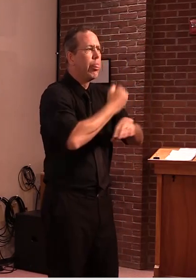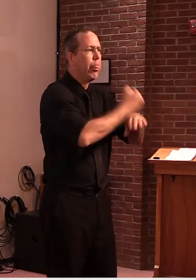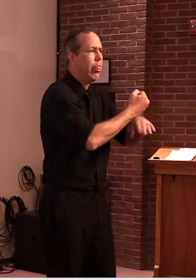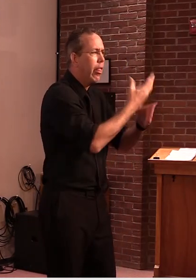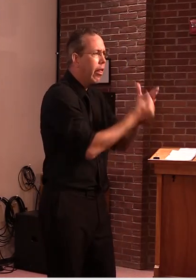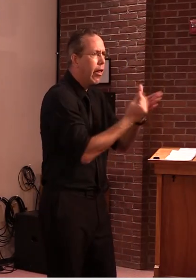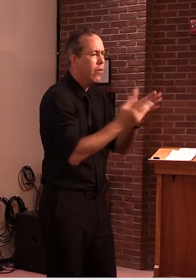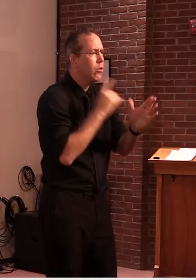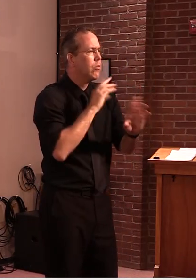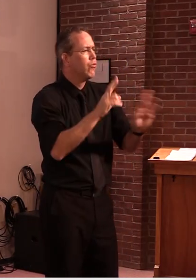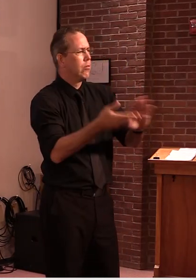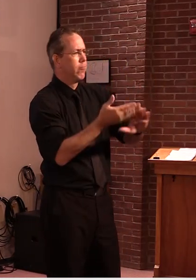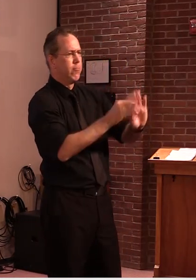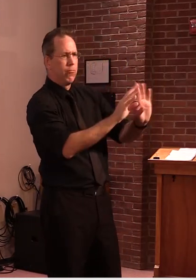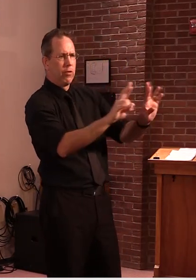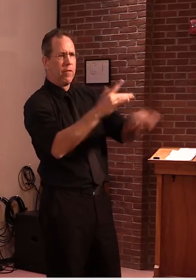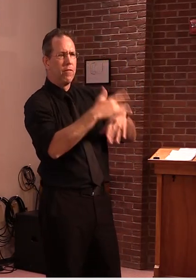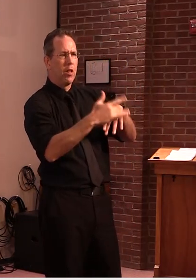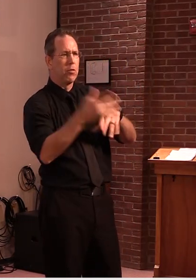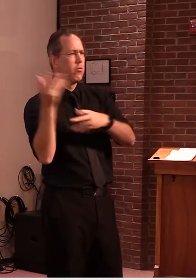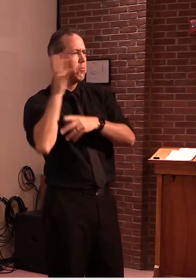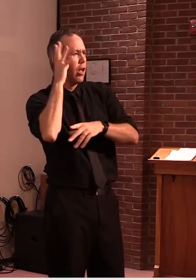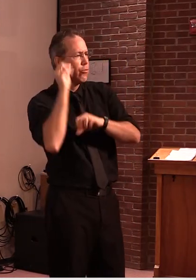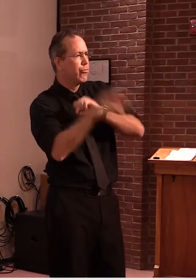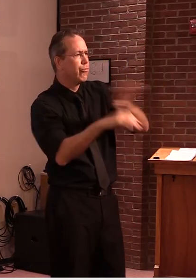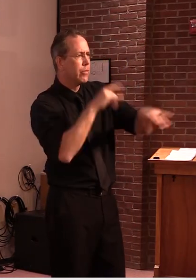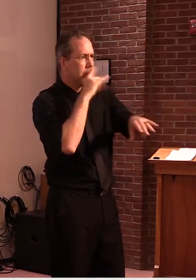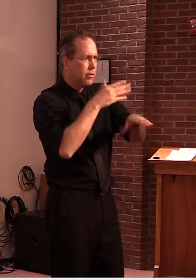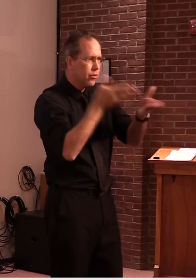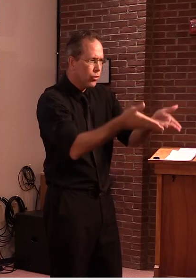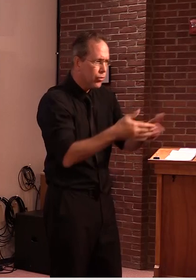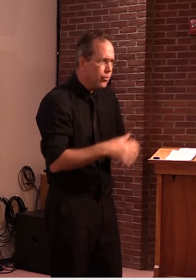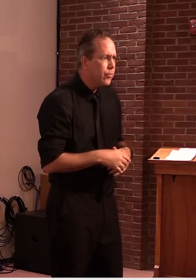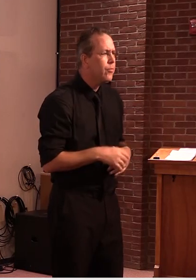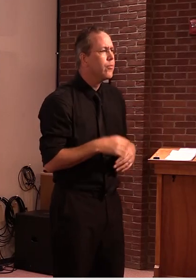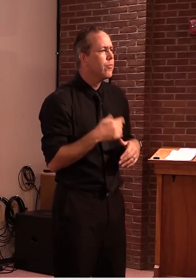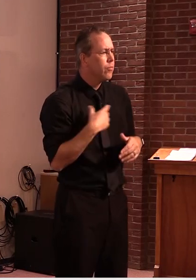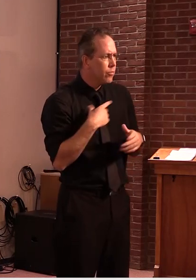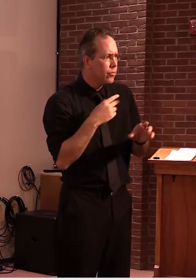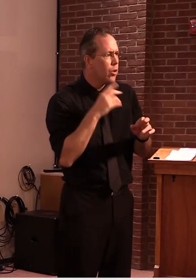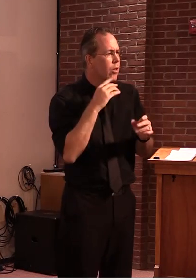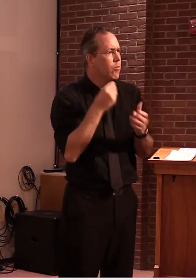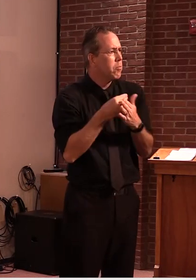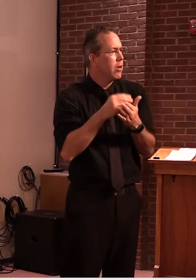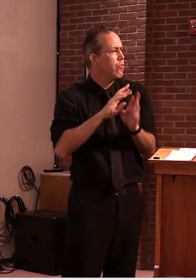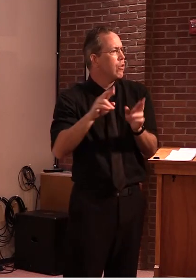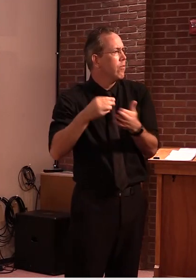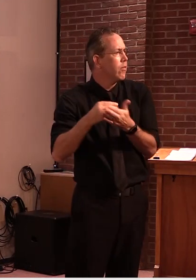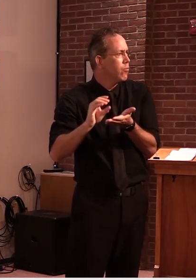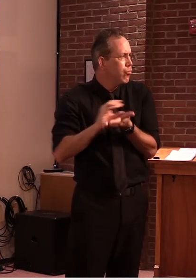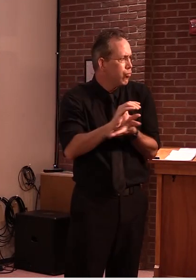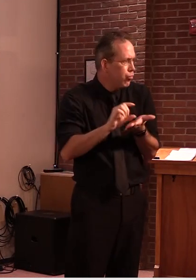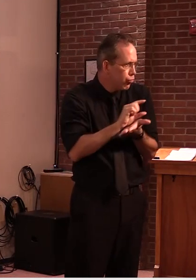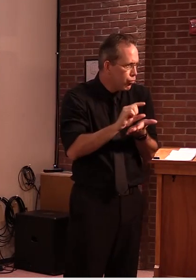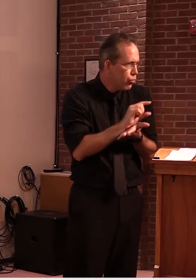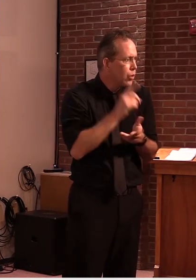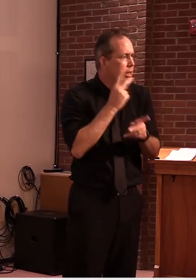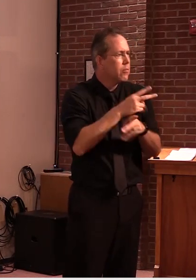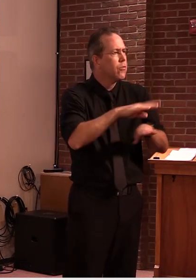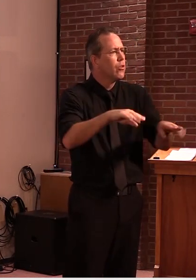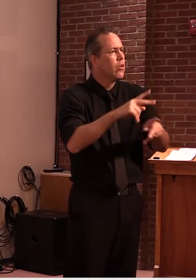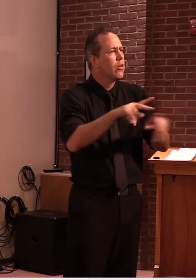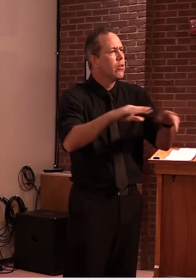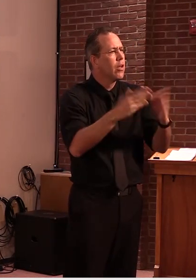they needed to sustain their financial stability, and the sustainability program did that. We're now